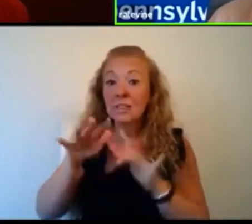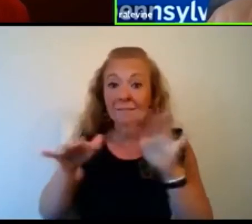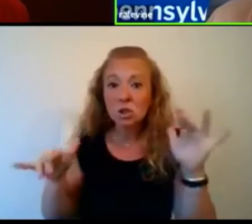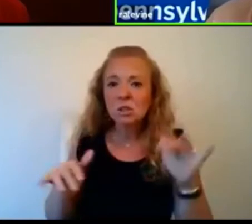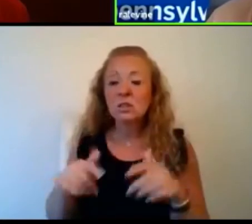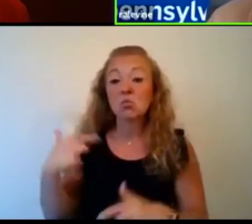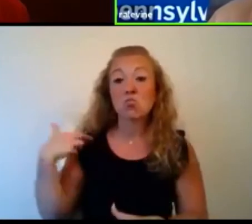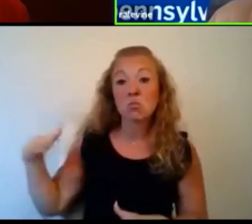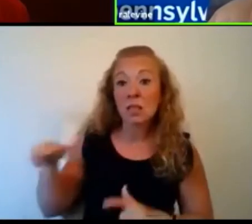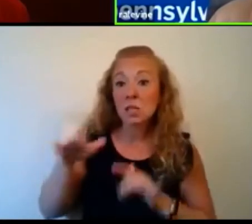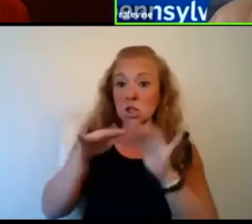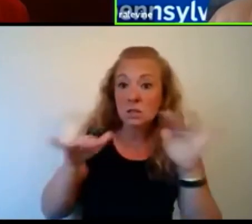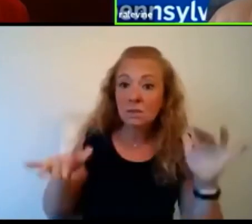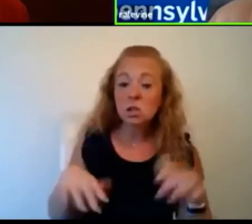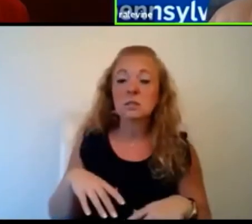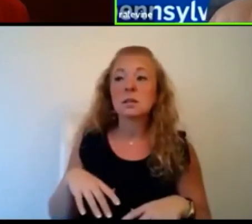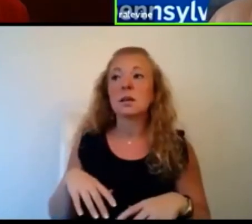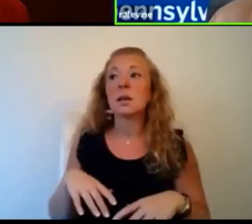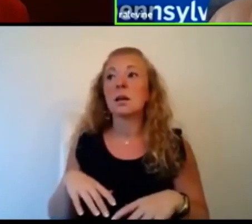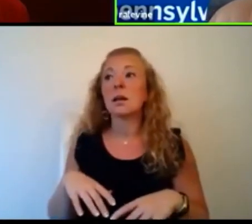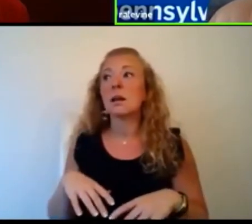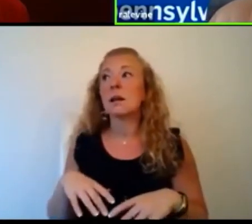religious diversity, um,